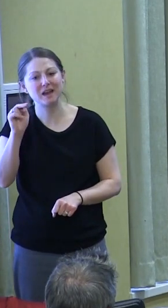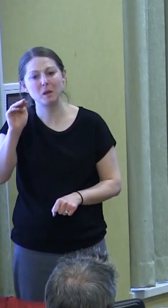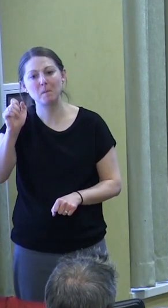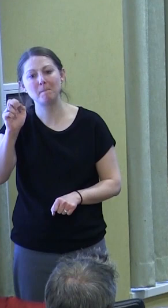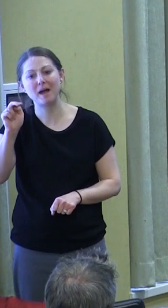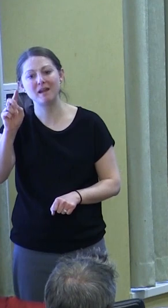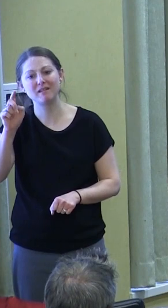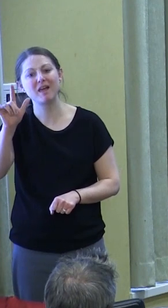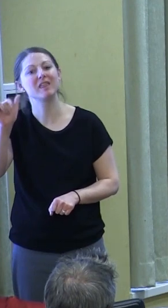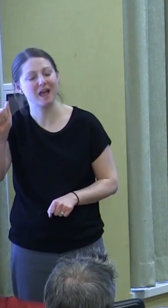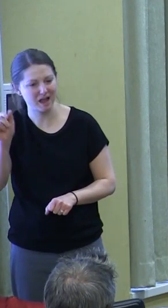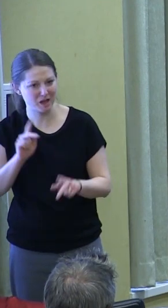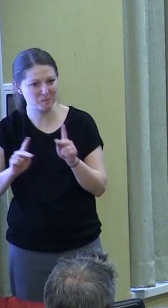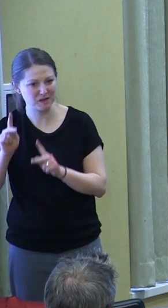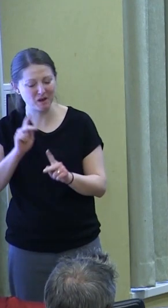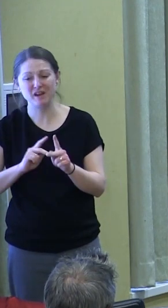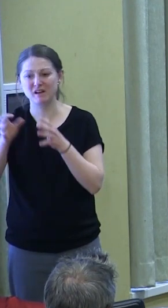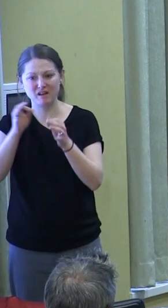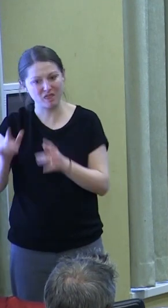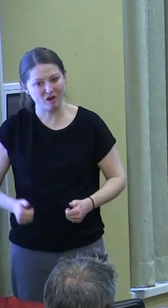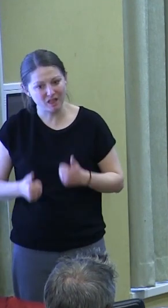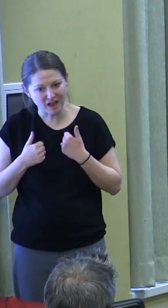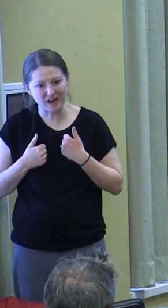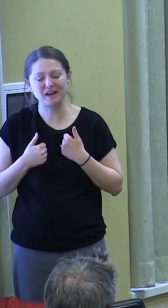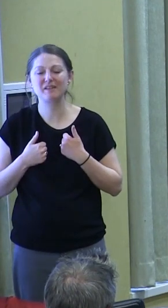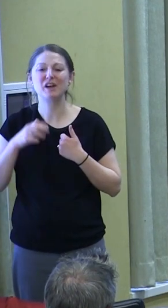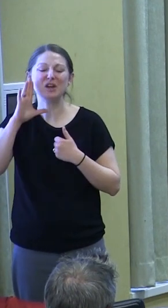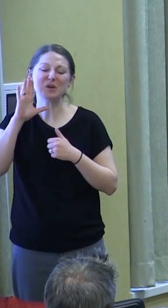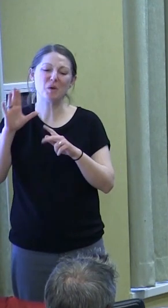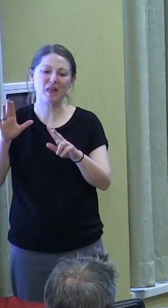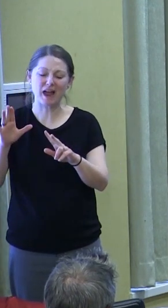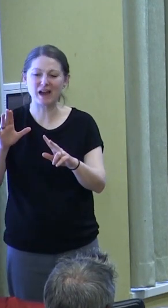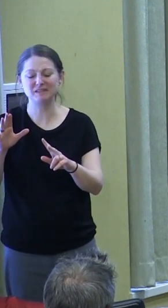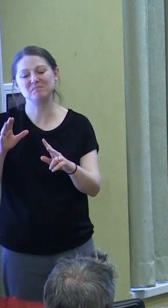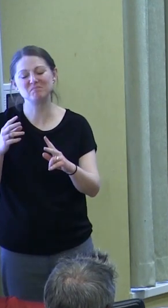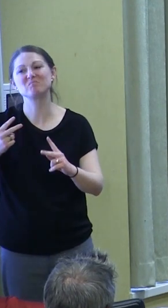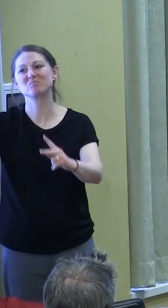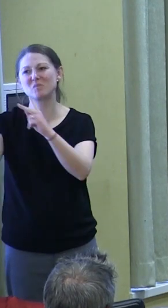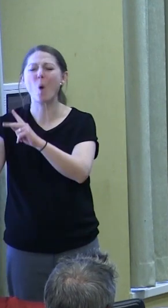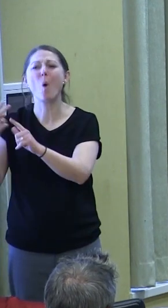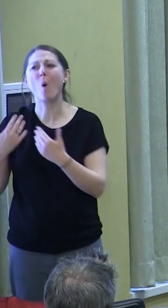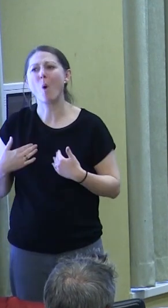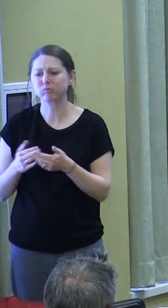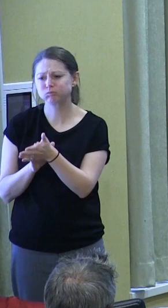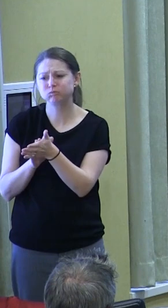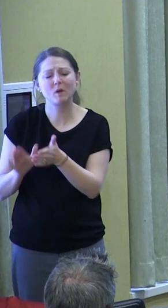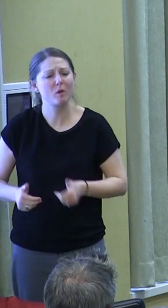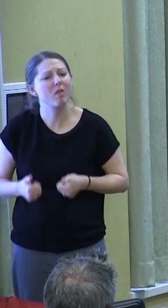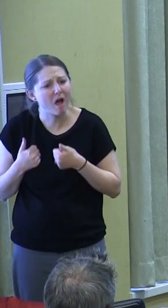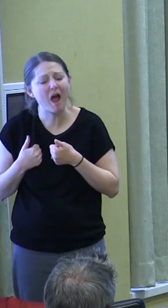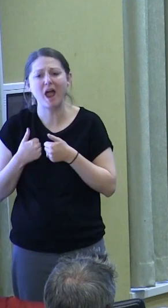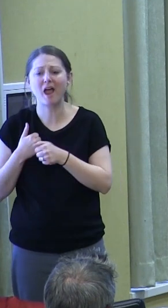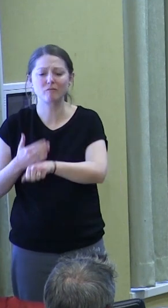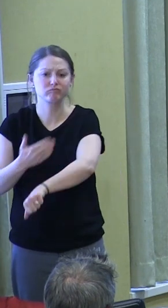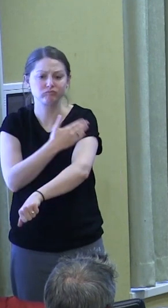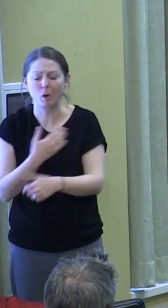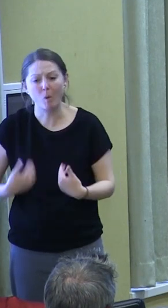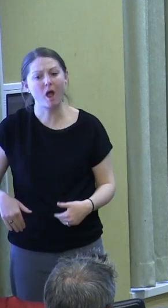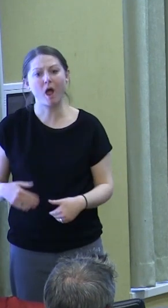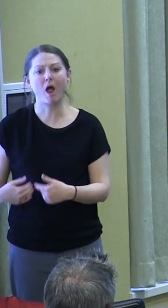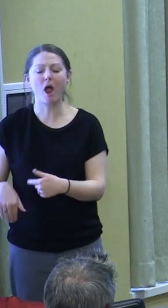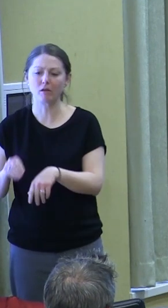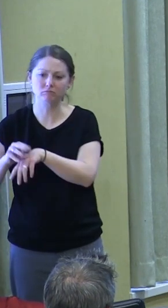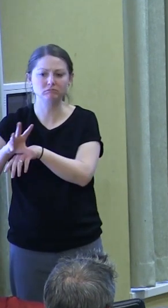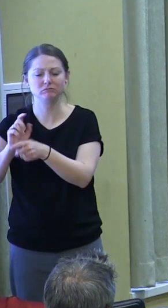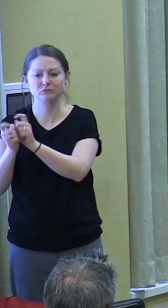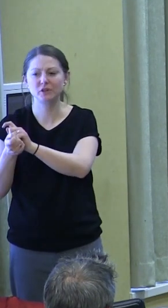from this kind of after Hindsight's 2020, we talk about all the happiness, all the great things they did. My own